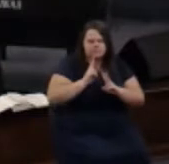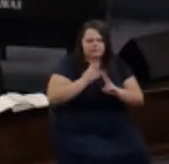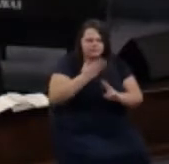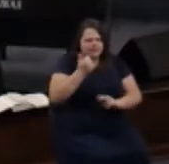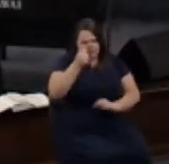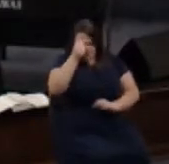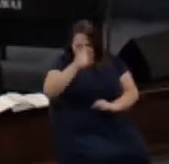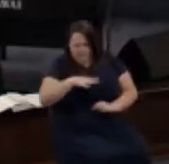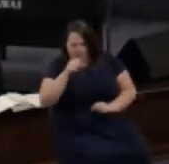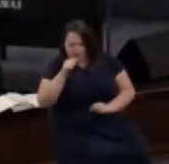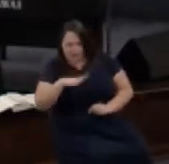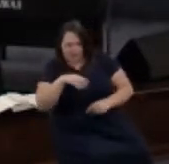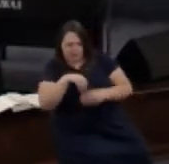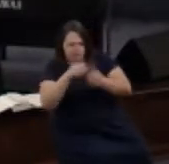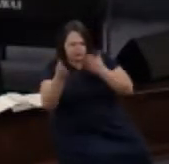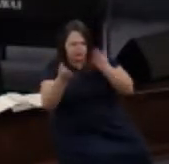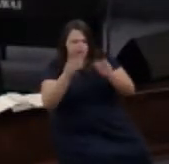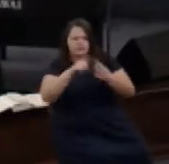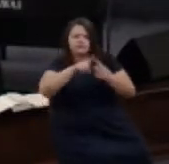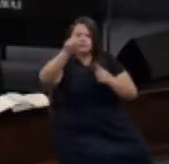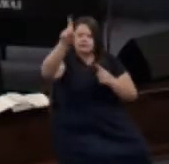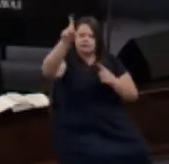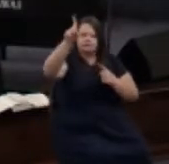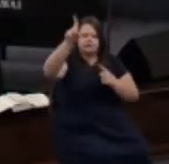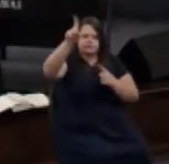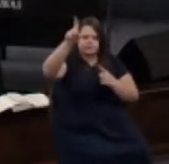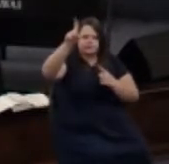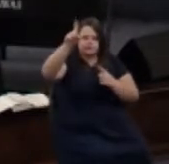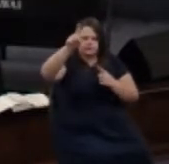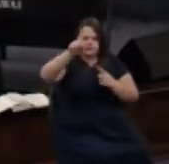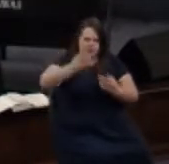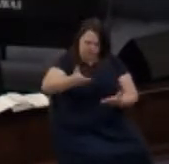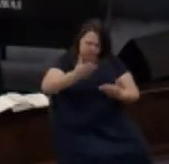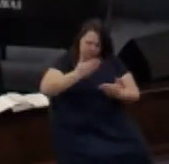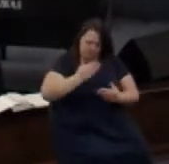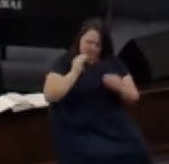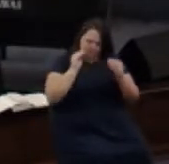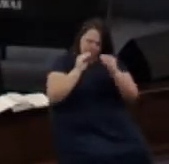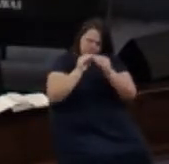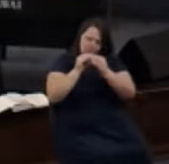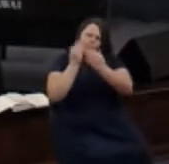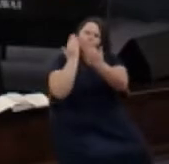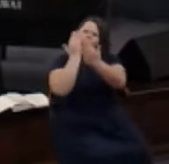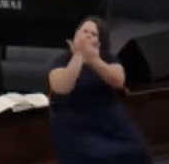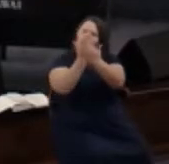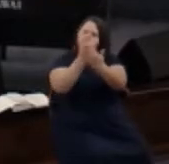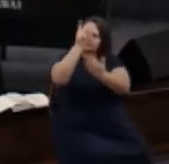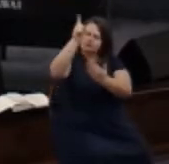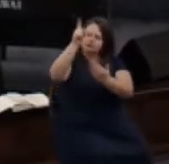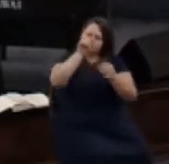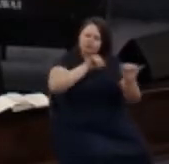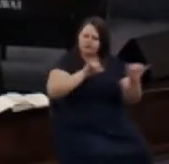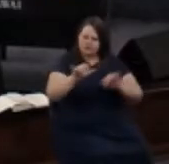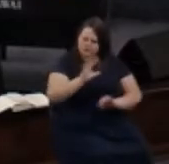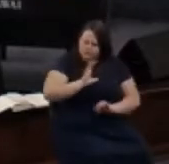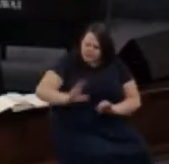who are in service to you that it will bring us closer to you as Christians